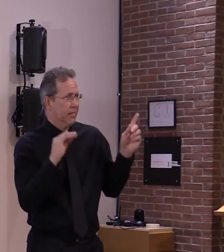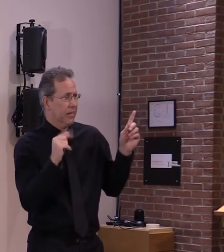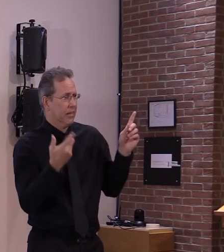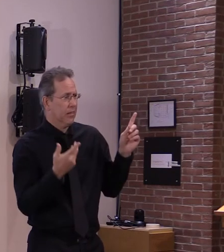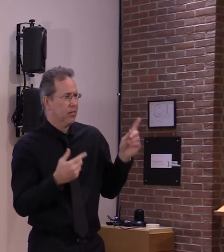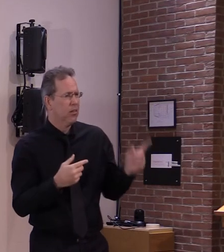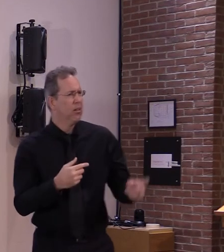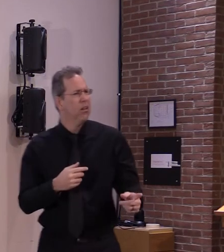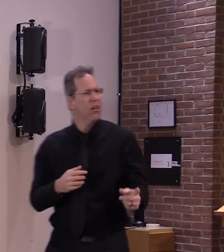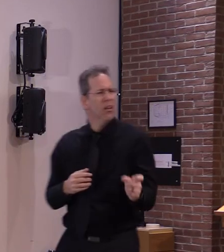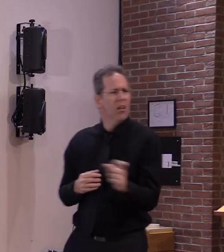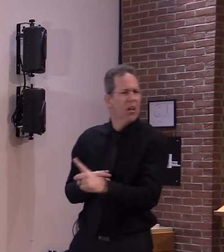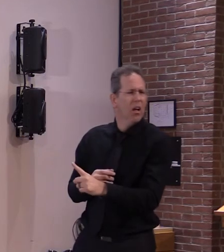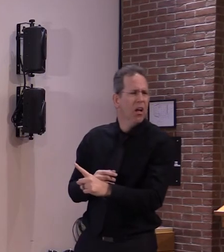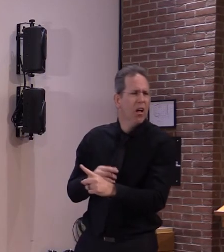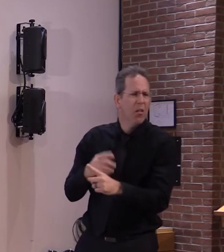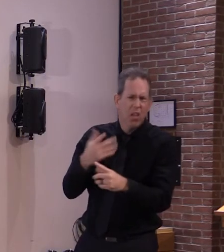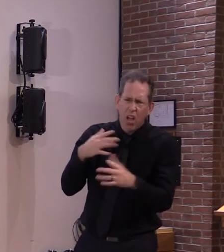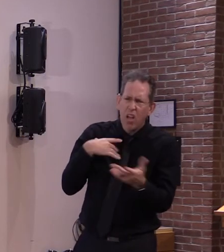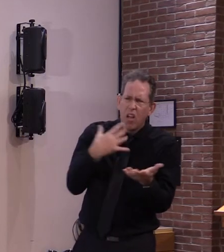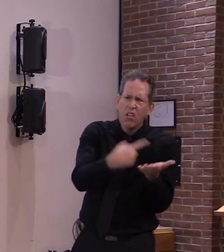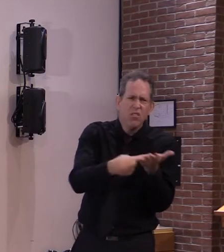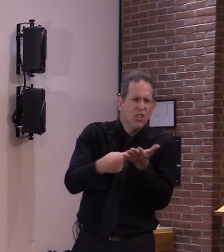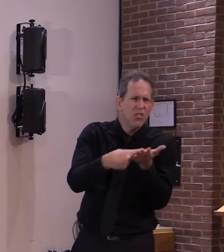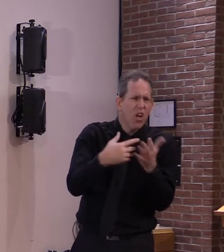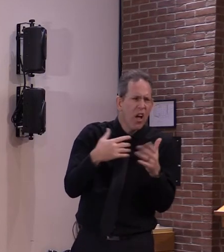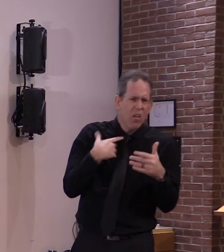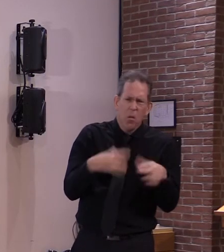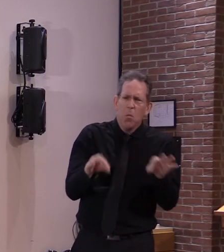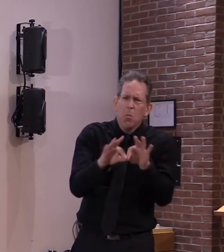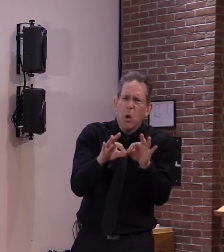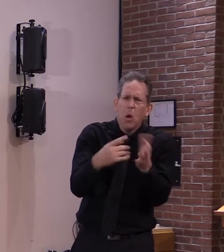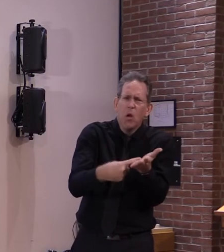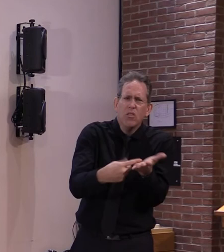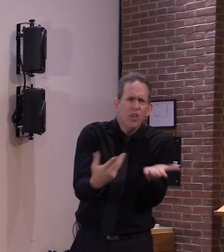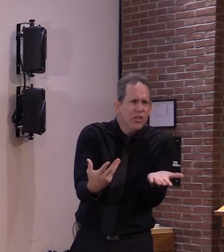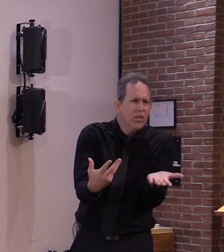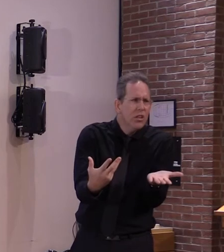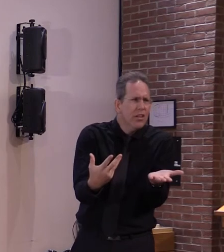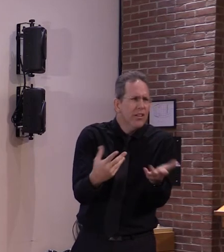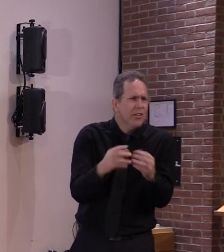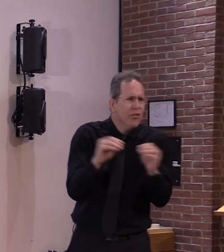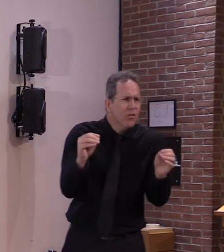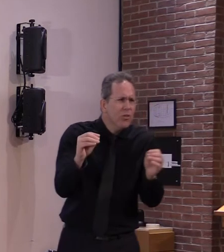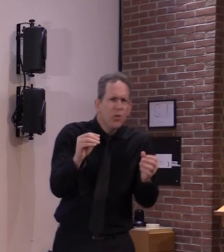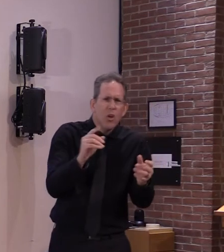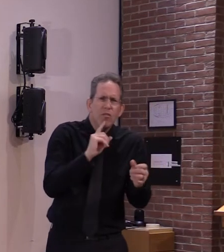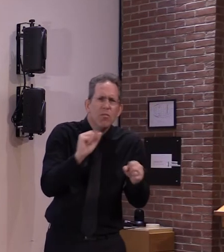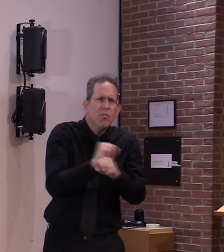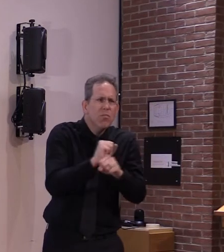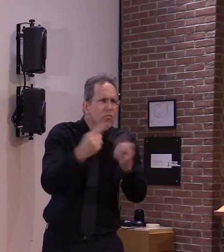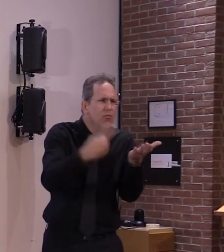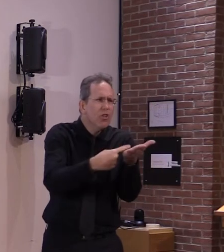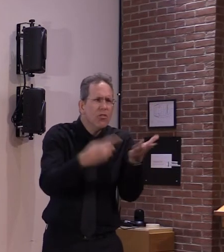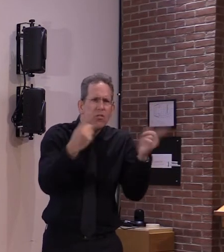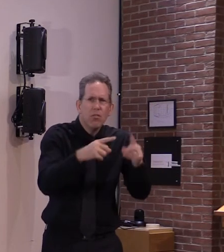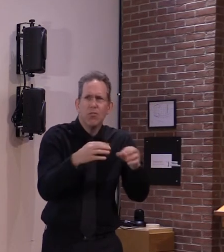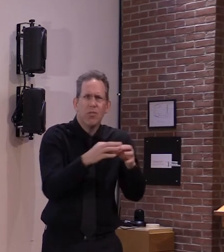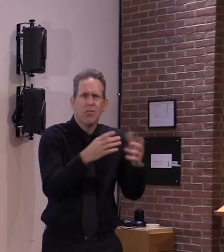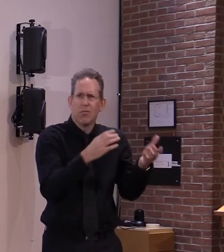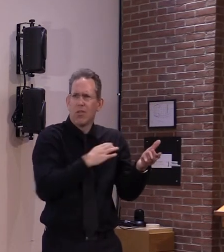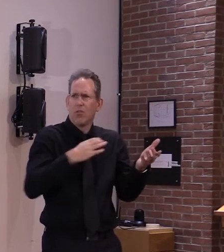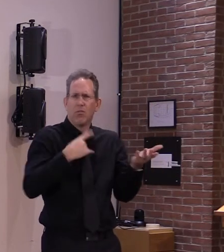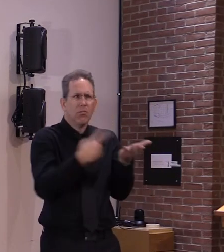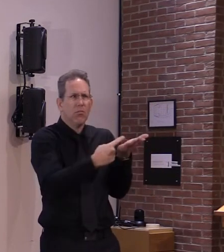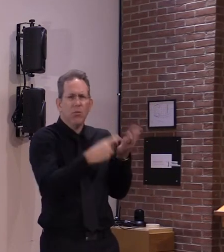rather important milestone i would think i mean there's no real discussion on the advisory councils and all that well there's plenty of discussion